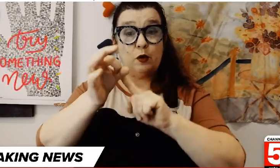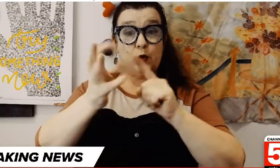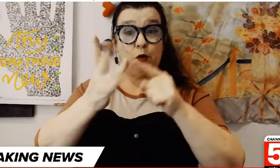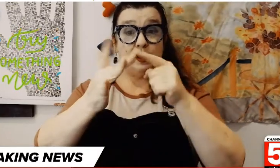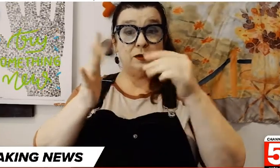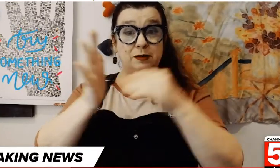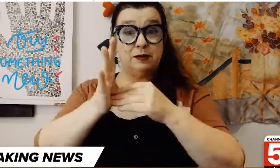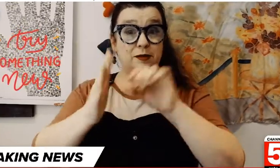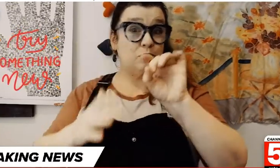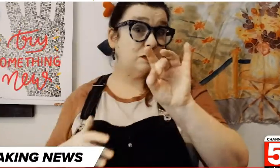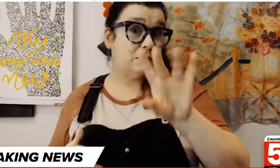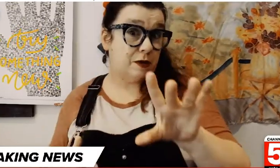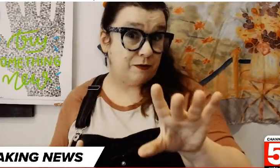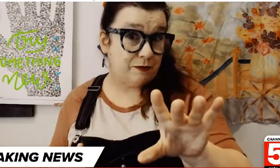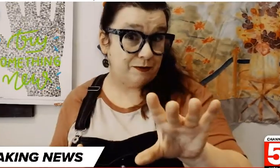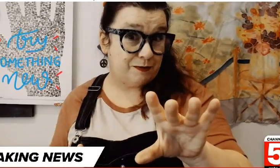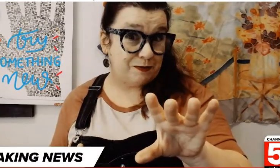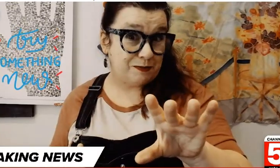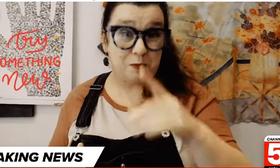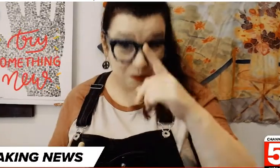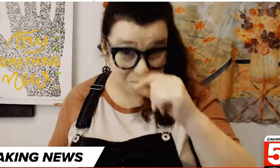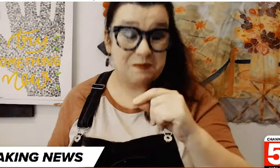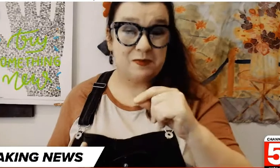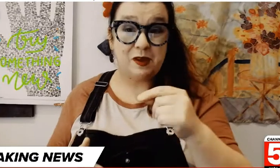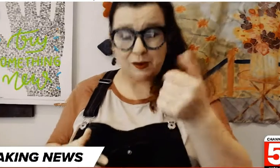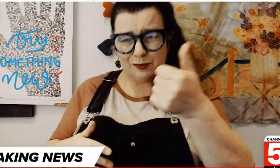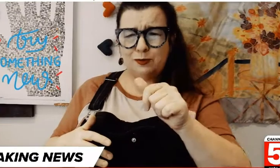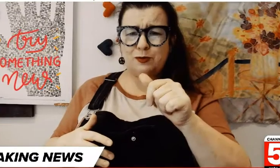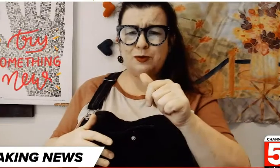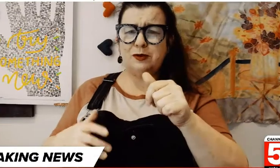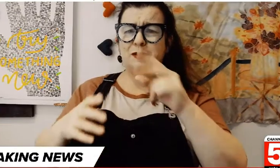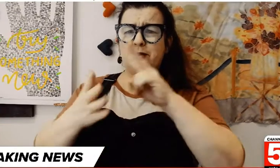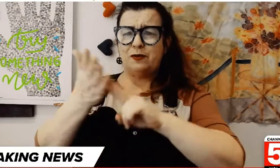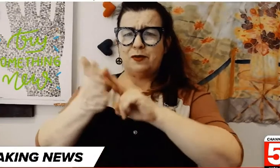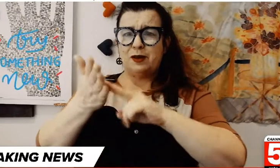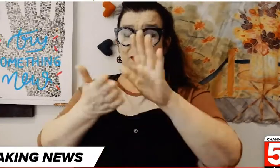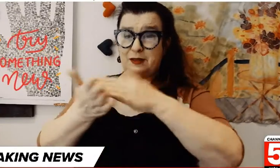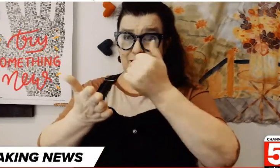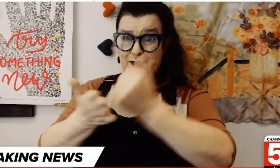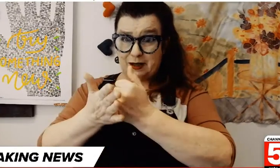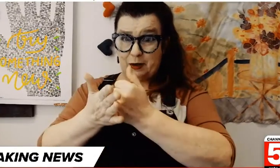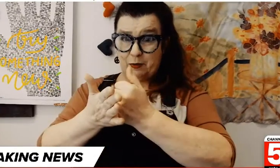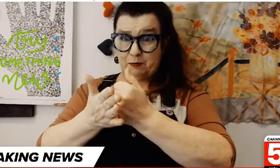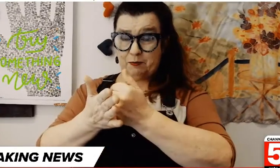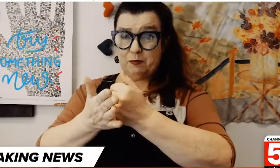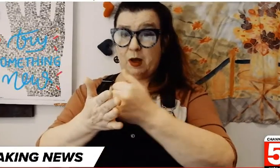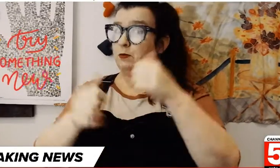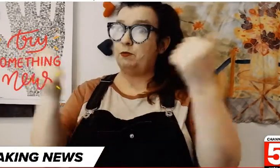make the quiz yourself you can do it and you could use a video that's already been set up